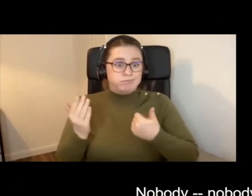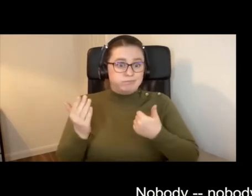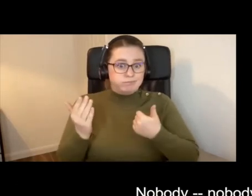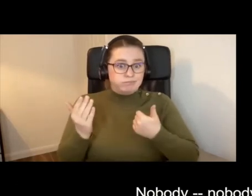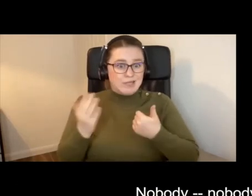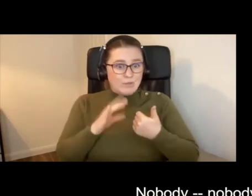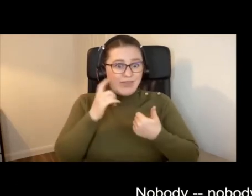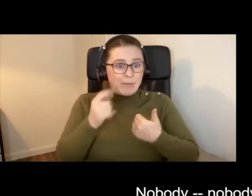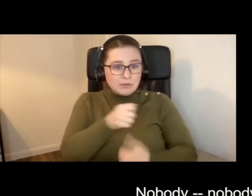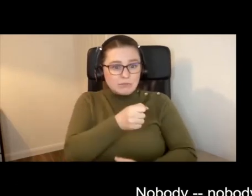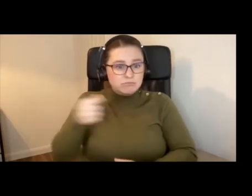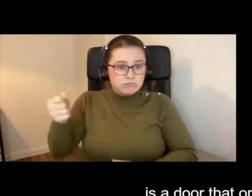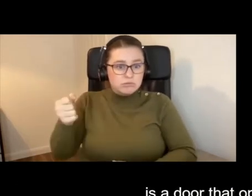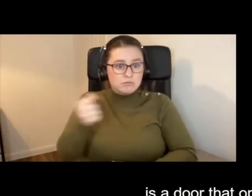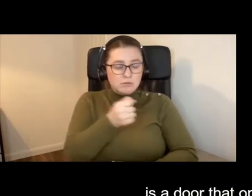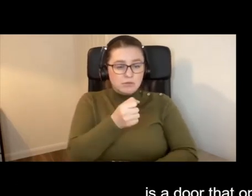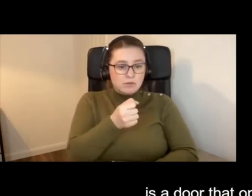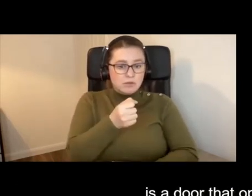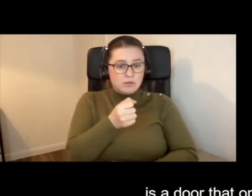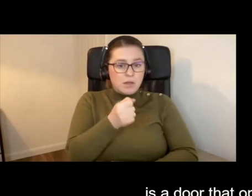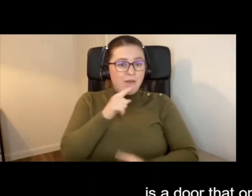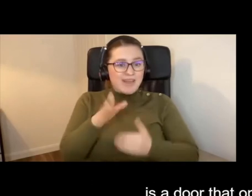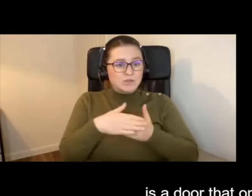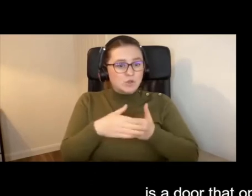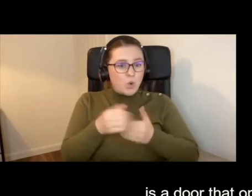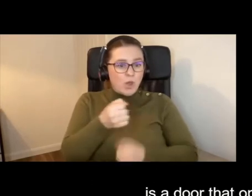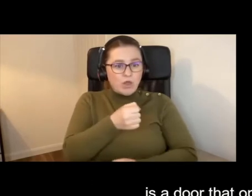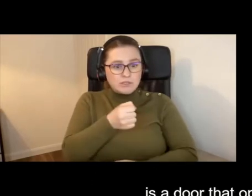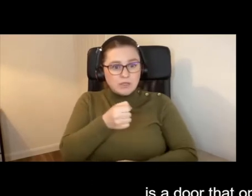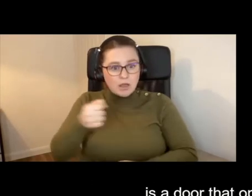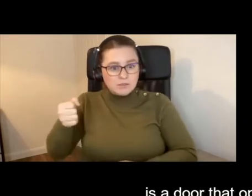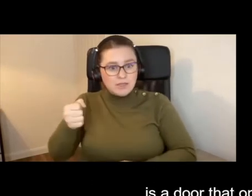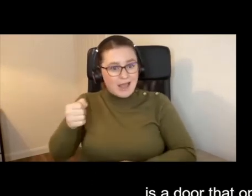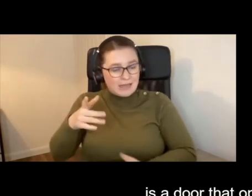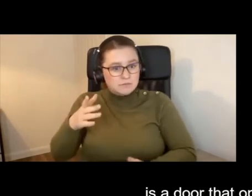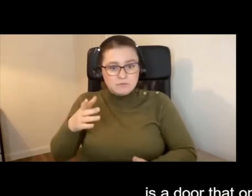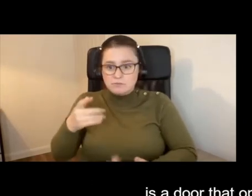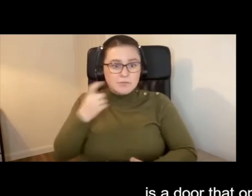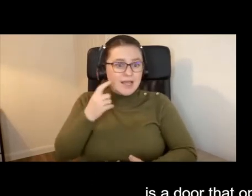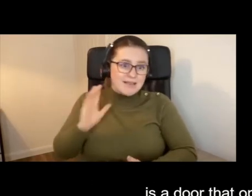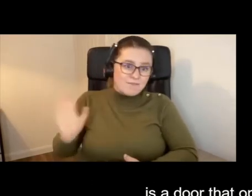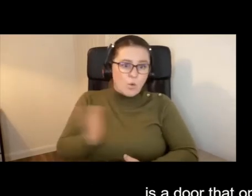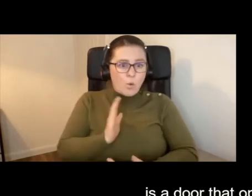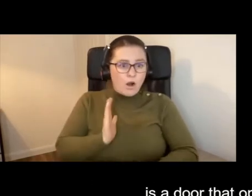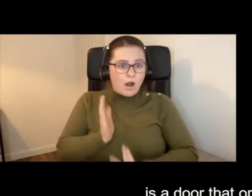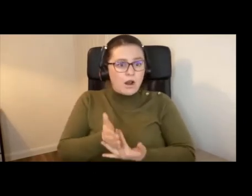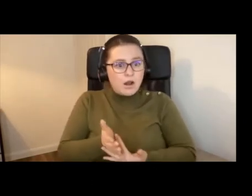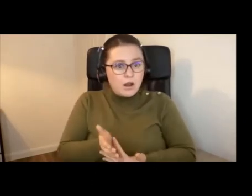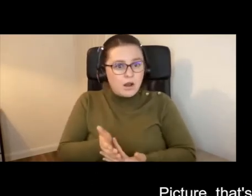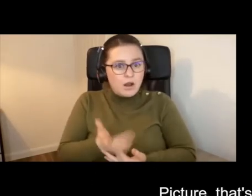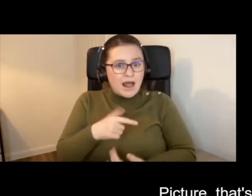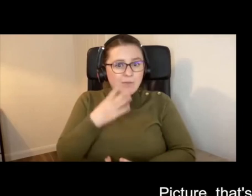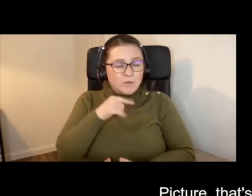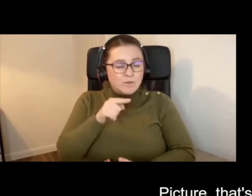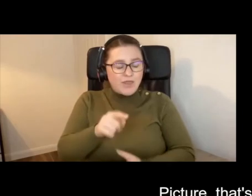everybody about it, but it is a door that opens for all. And if we can use that as a